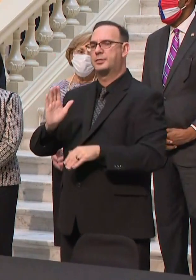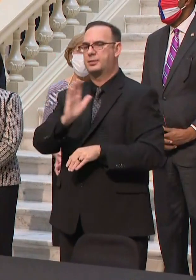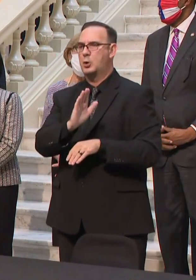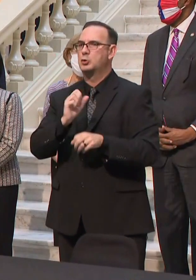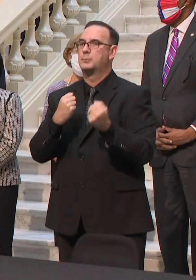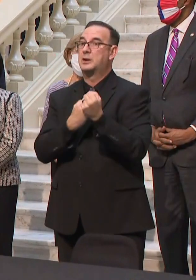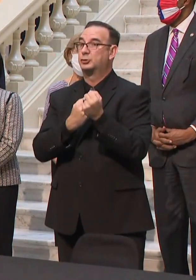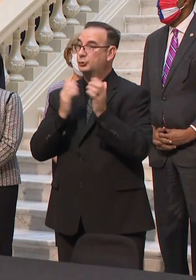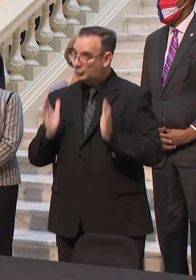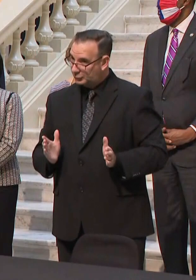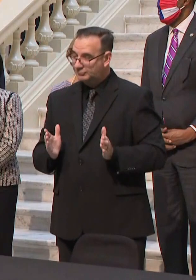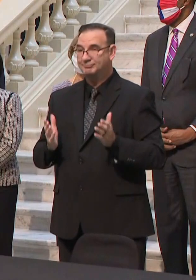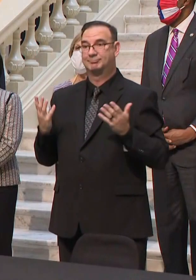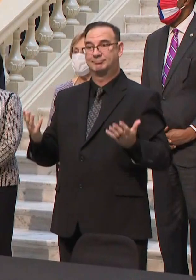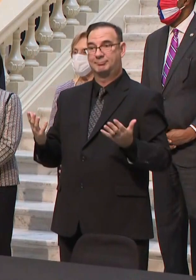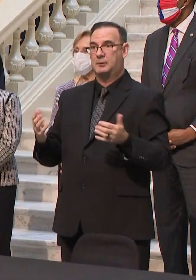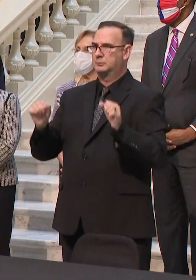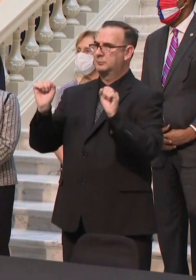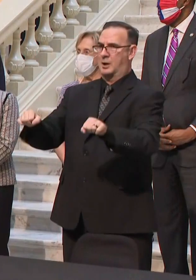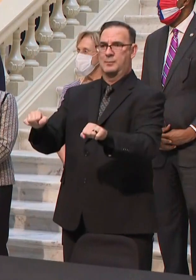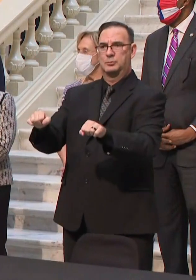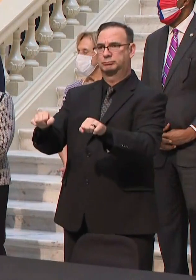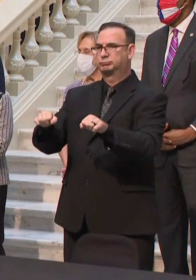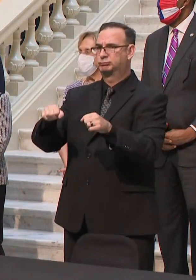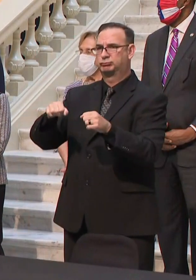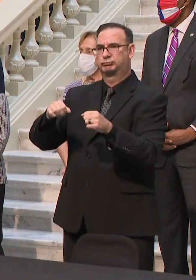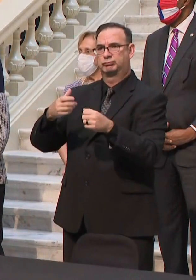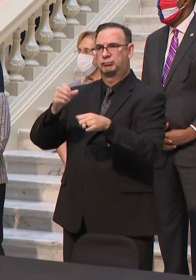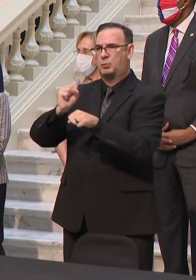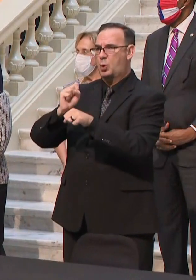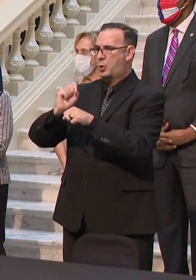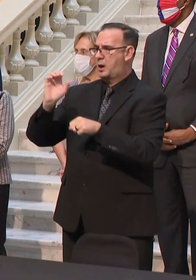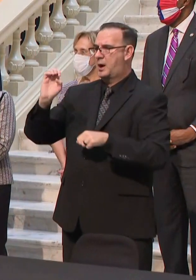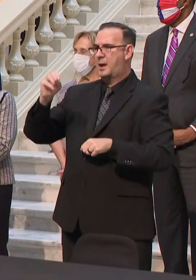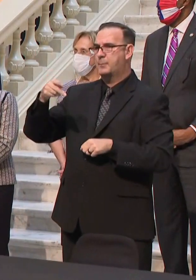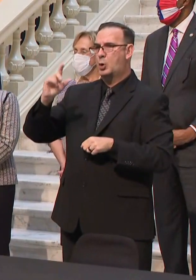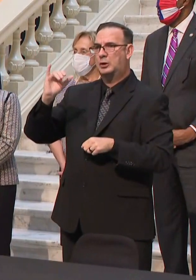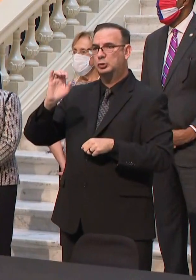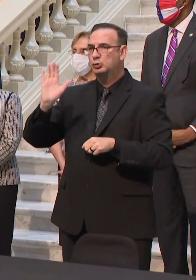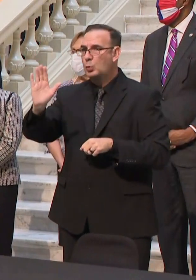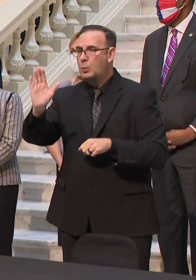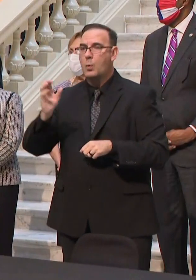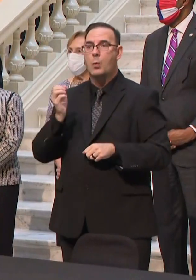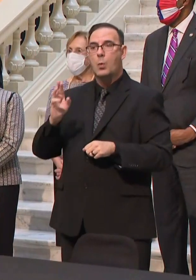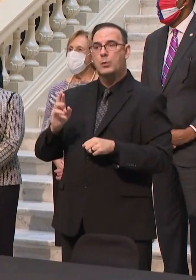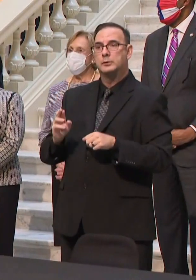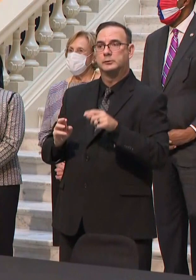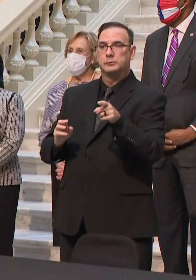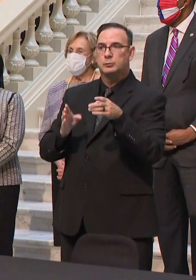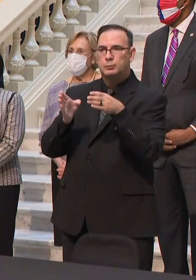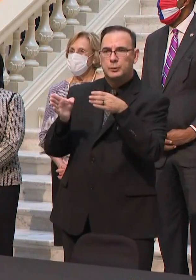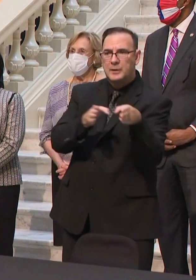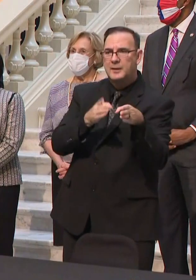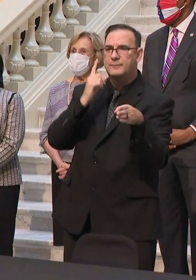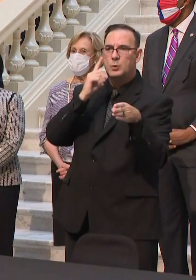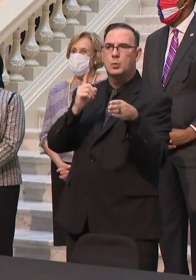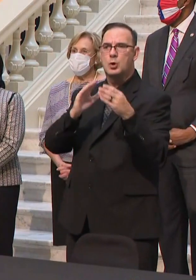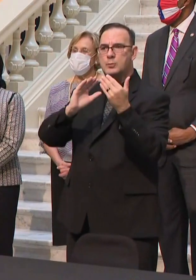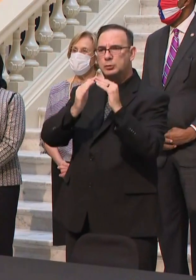or on-the-job training, participation in job readiness activities, community service,